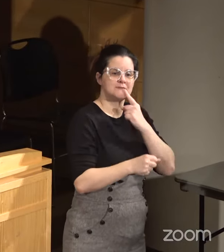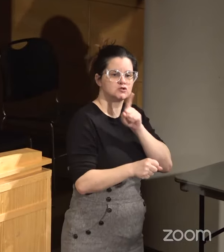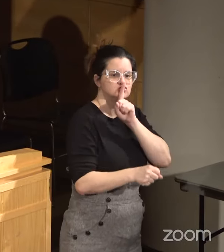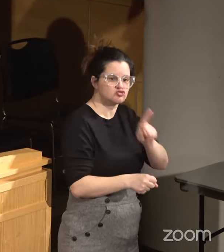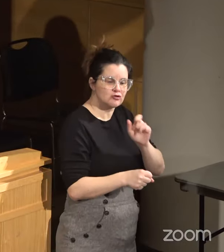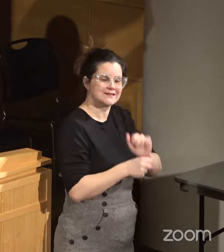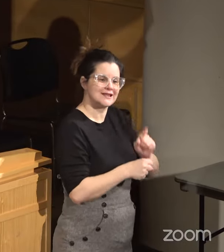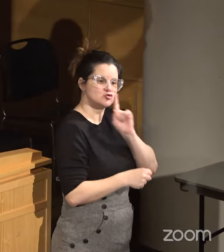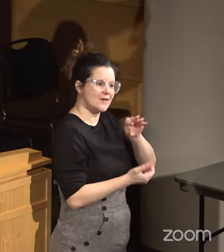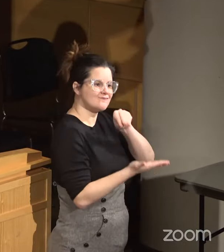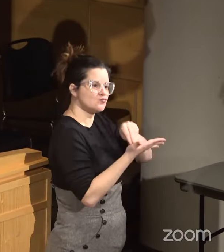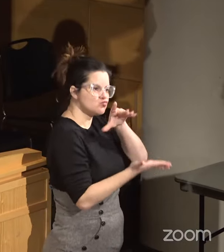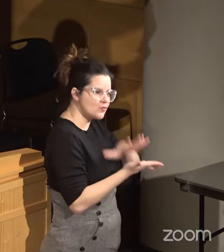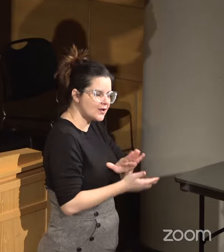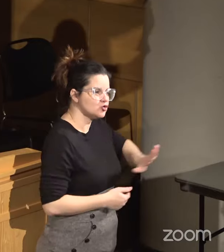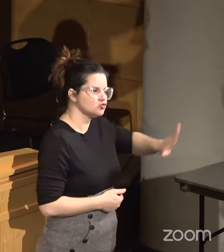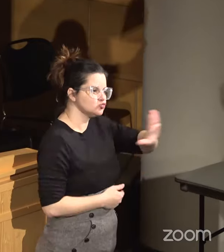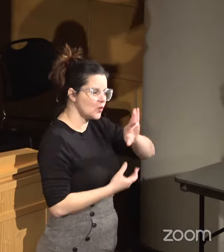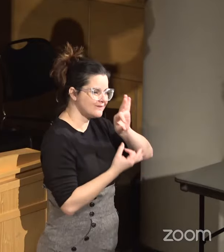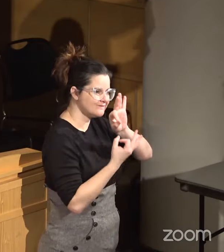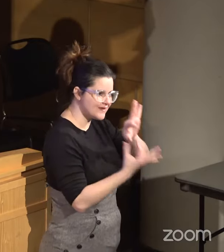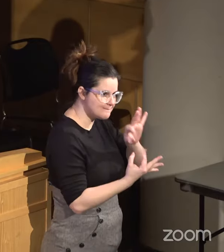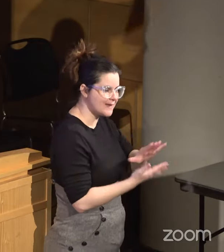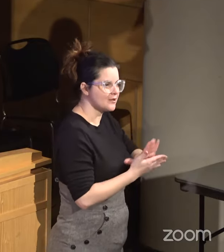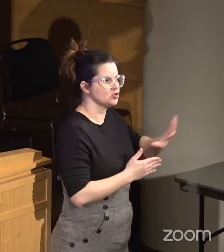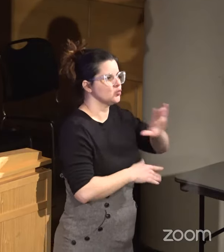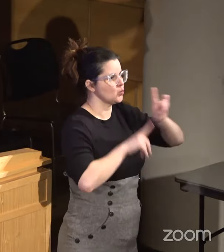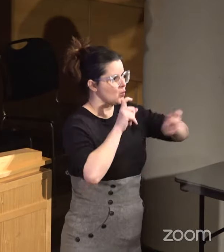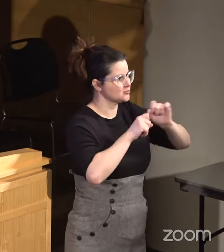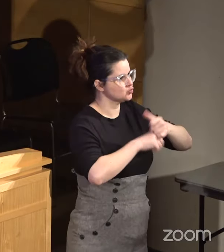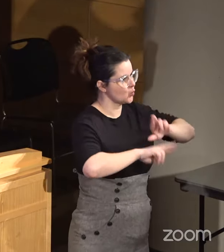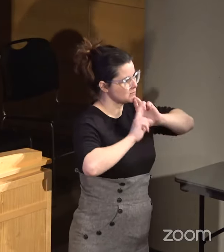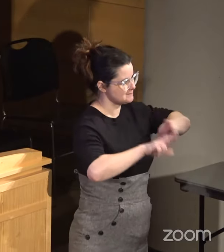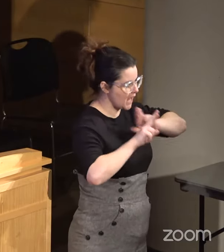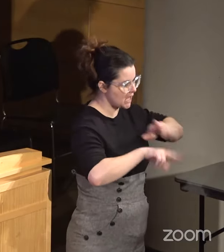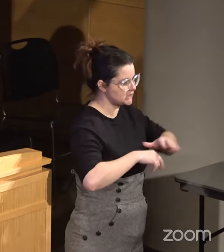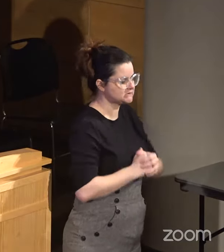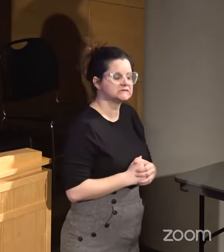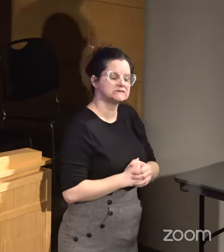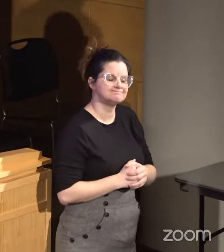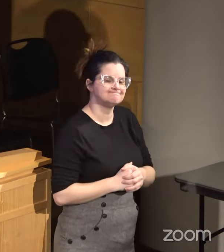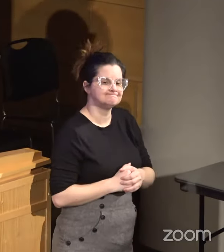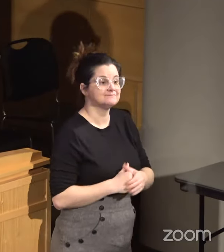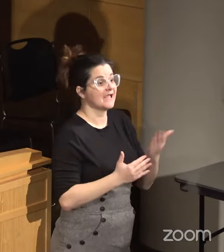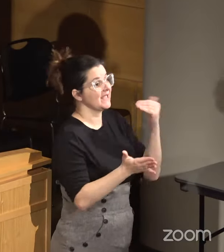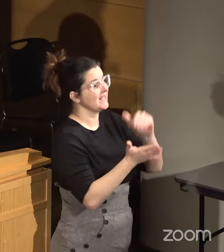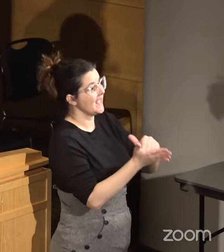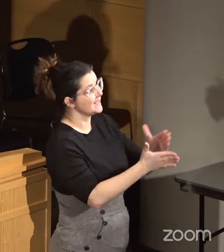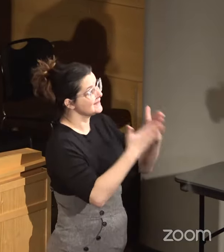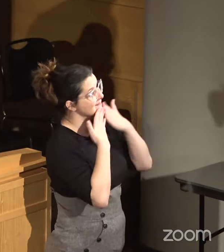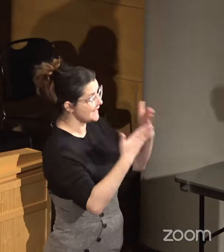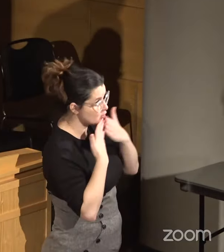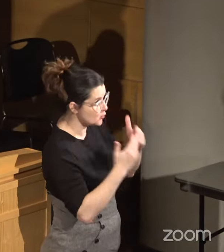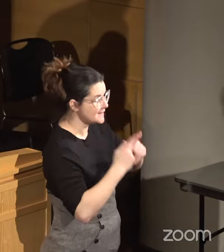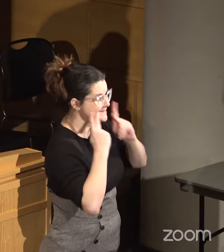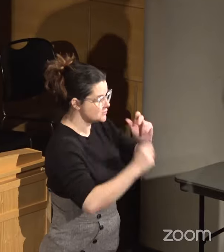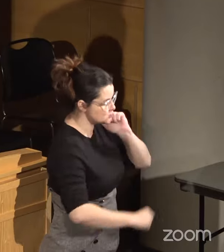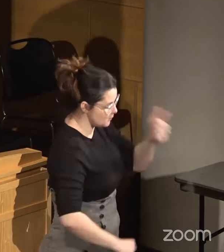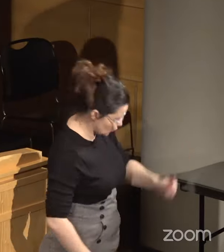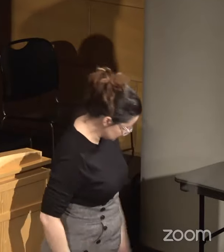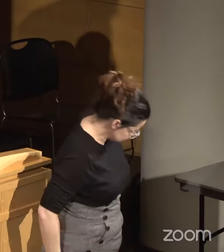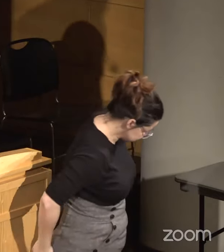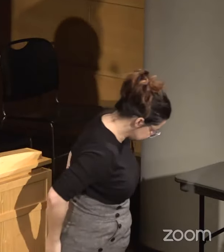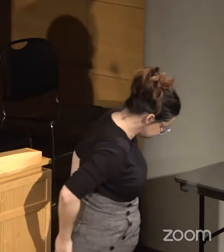that you have a record of your feedback and your questions and your response. Again, thank you and see you tomorrow.